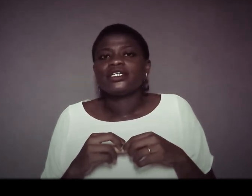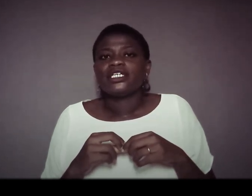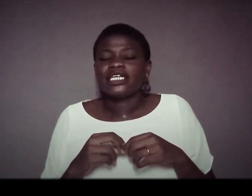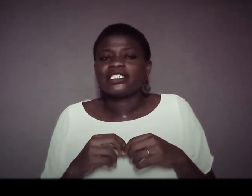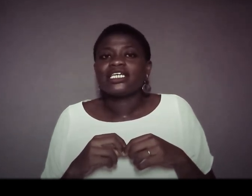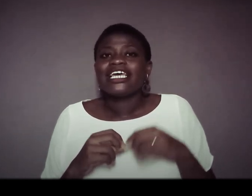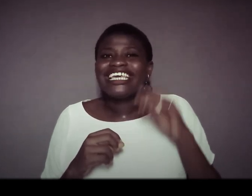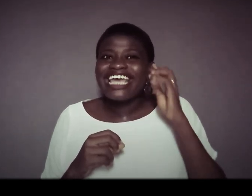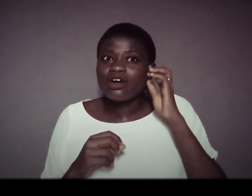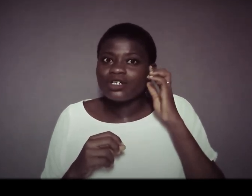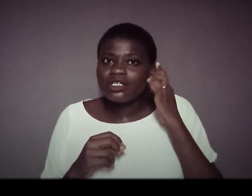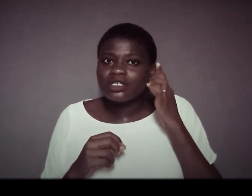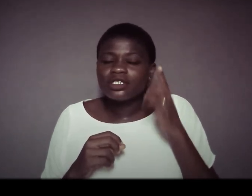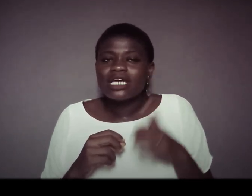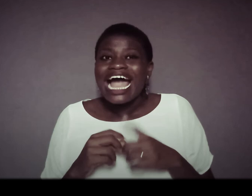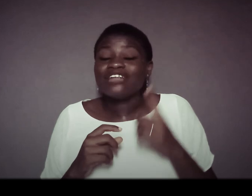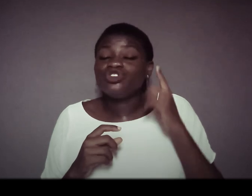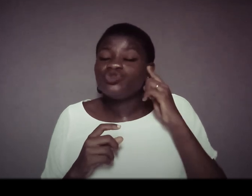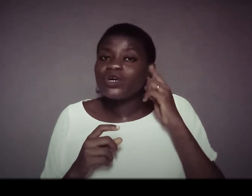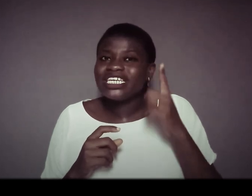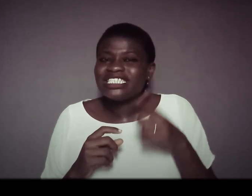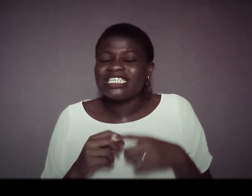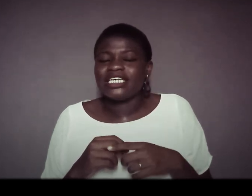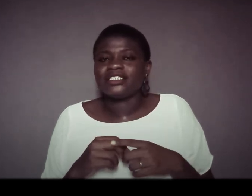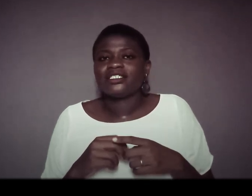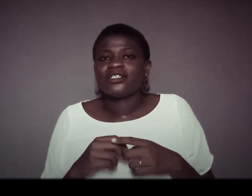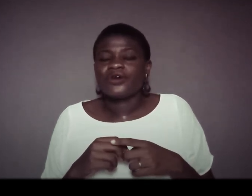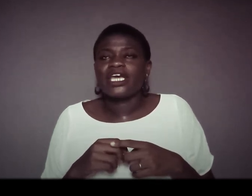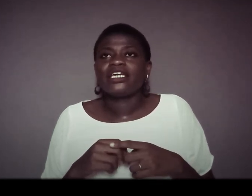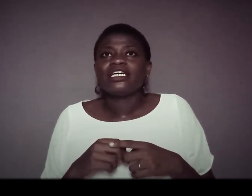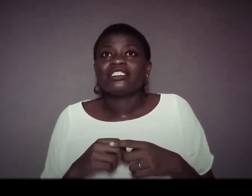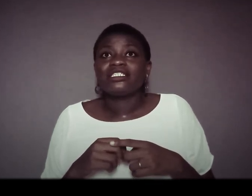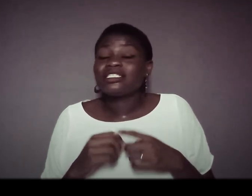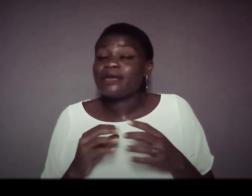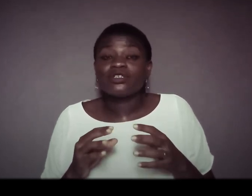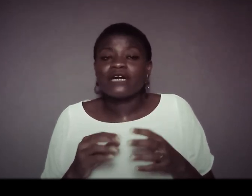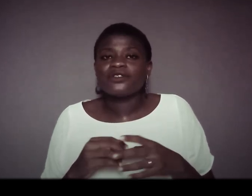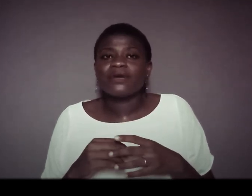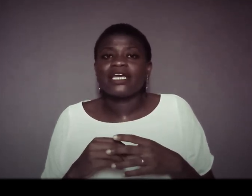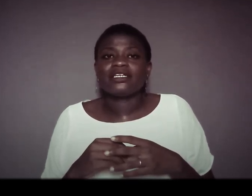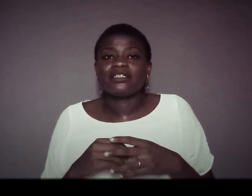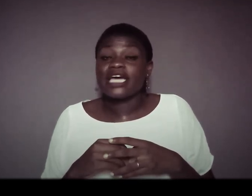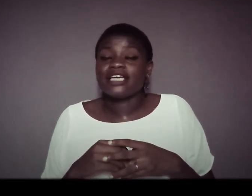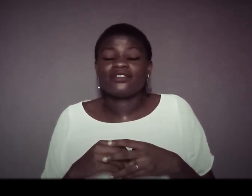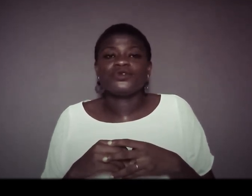yes hear god and do what he's saying okay same goes out to my guys too